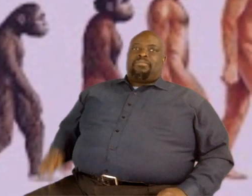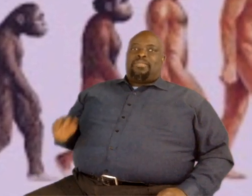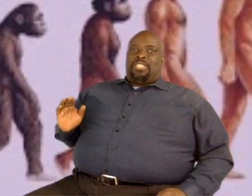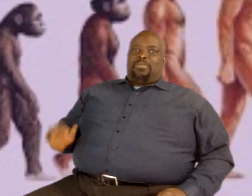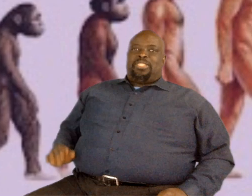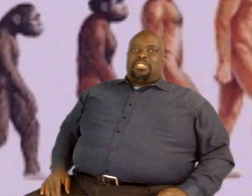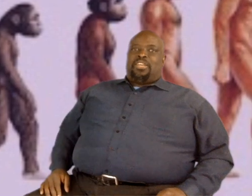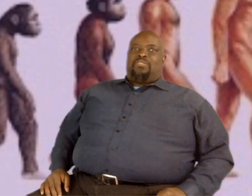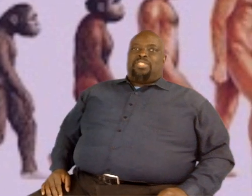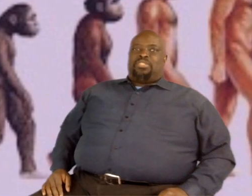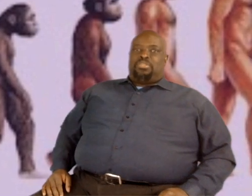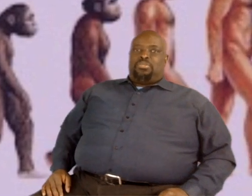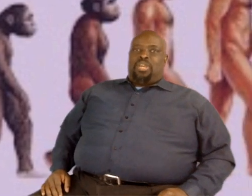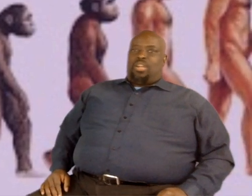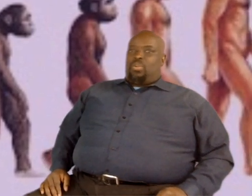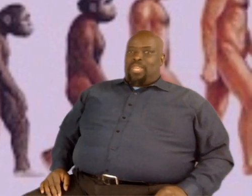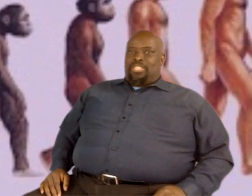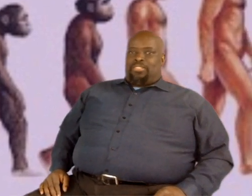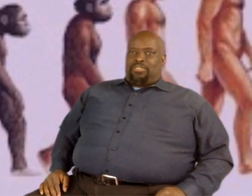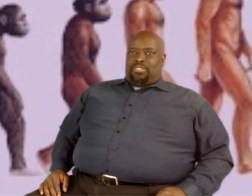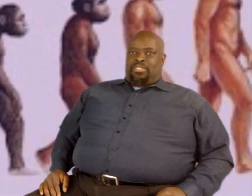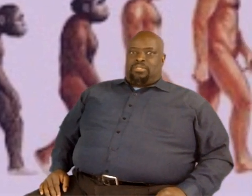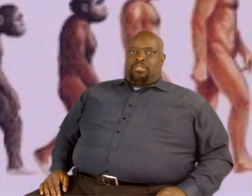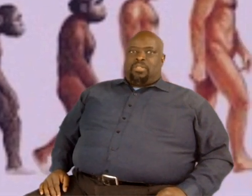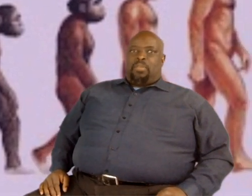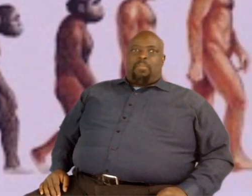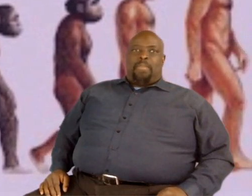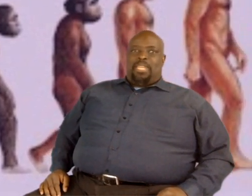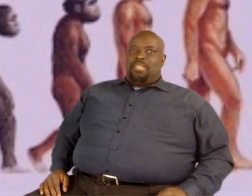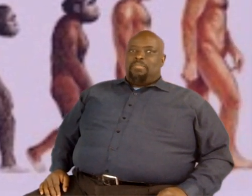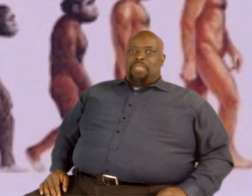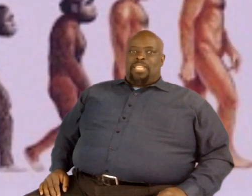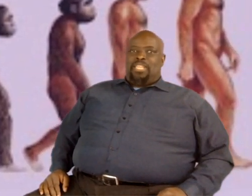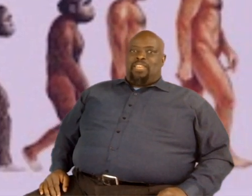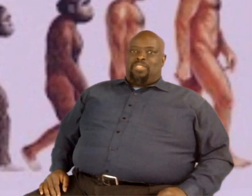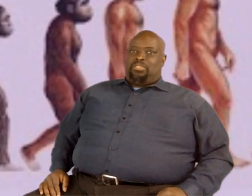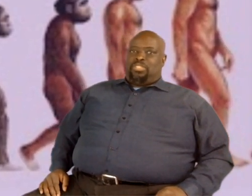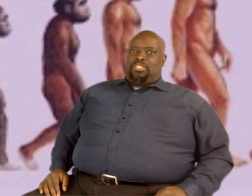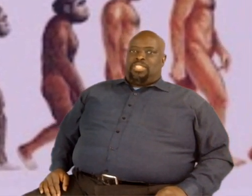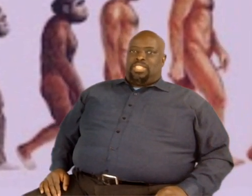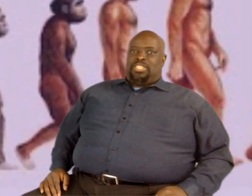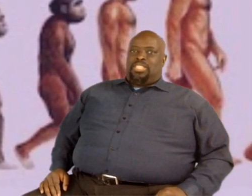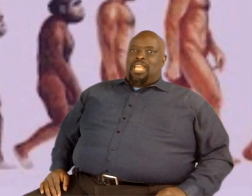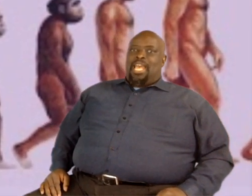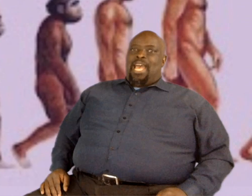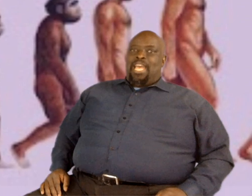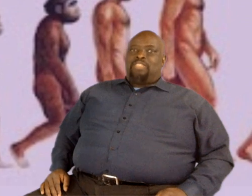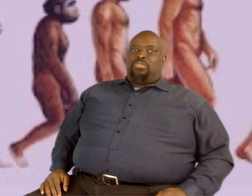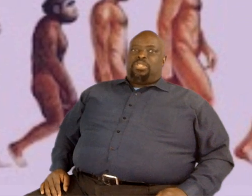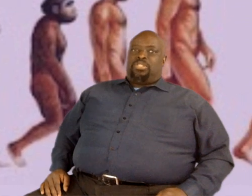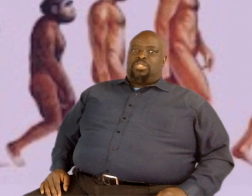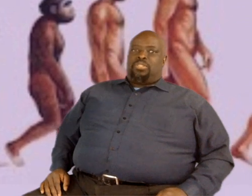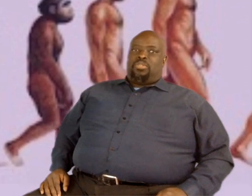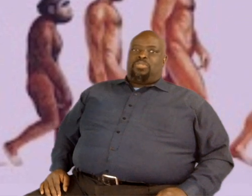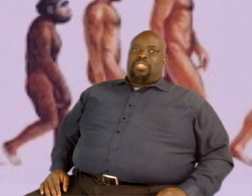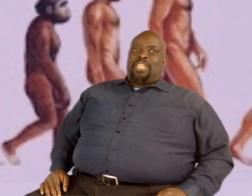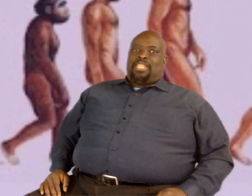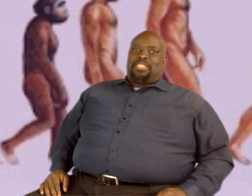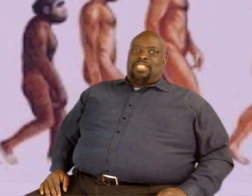The images of the two are quite different. Many, many evolutionary changes had to occur over that time